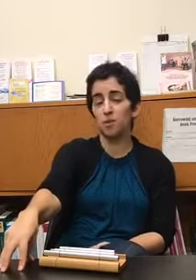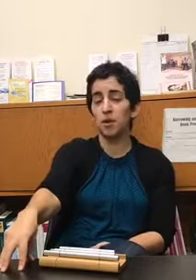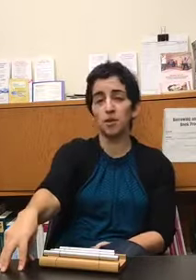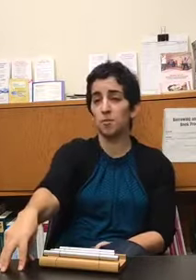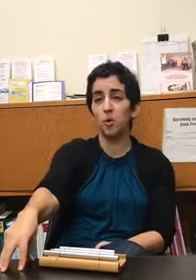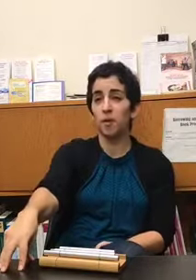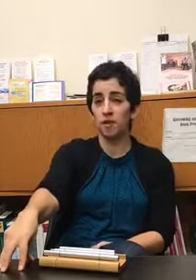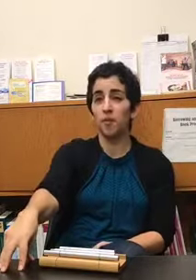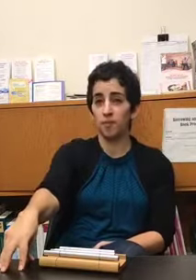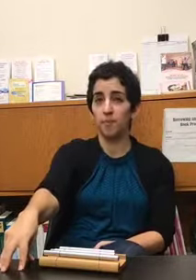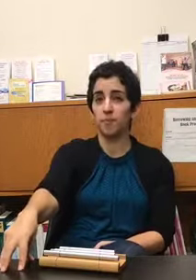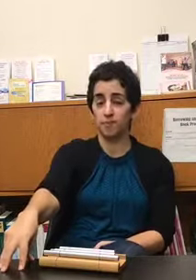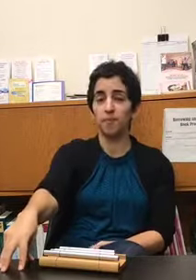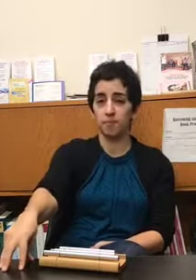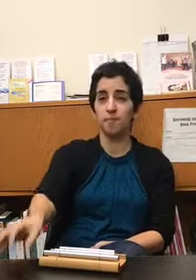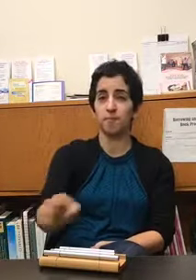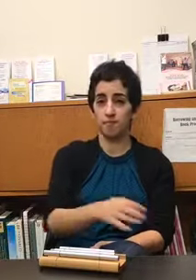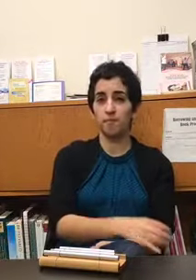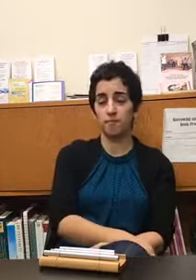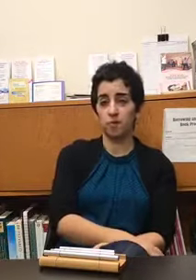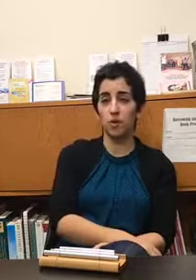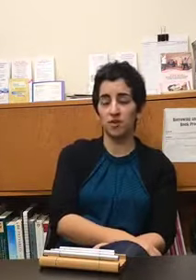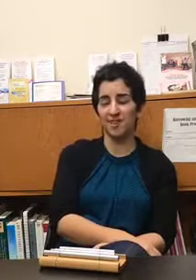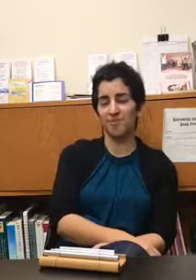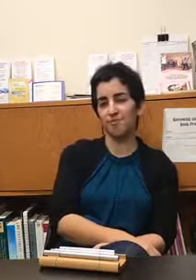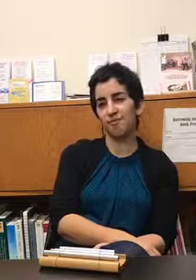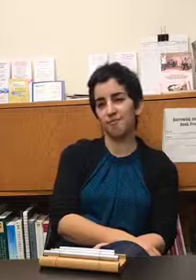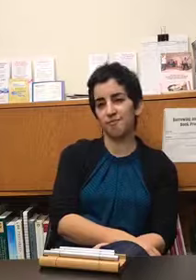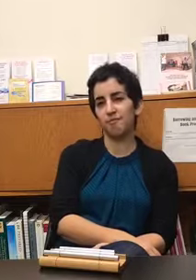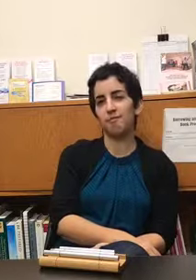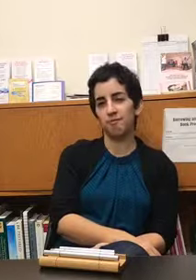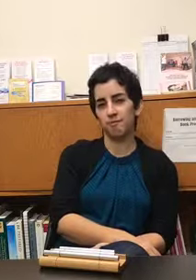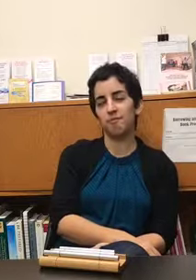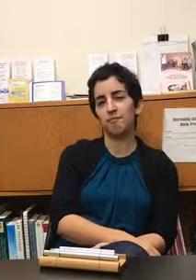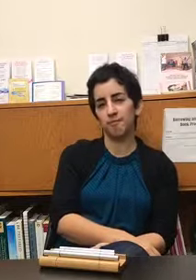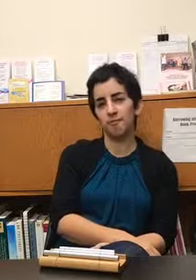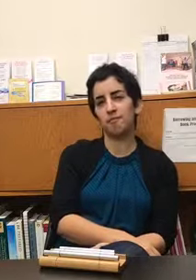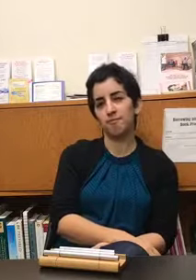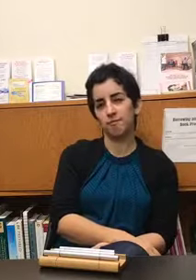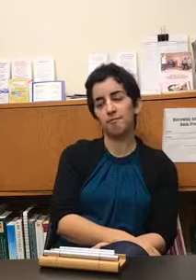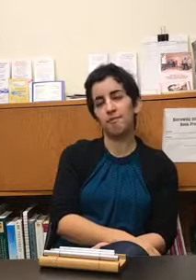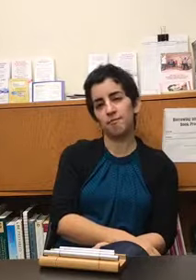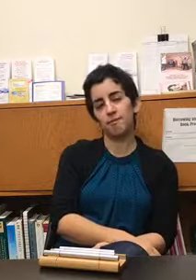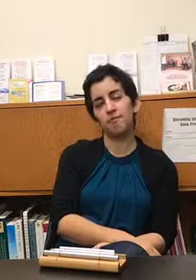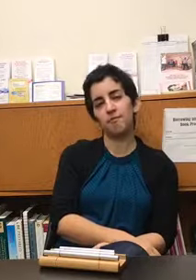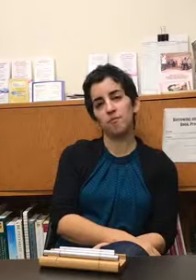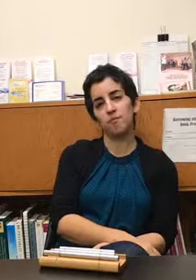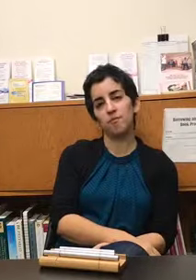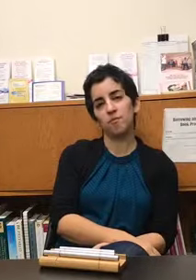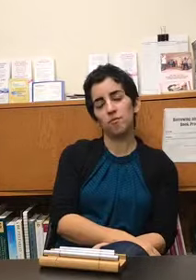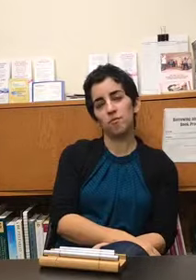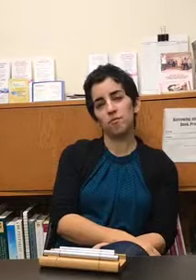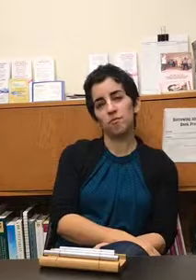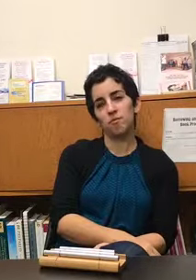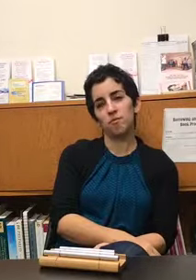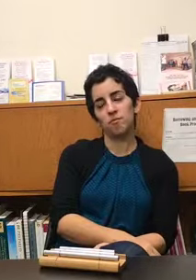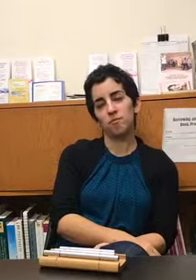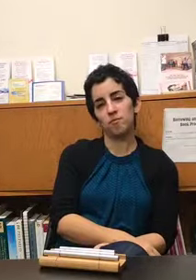being in the moment noticing so how how long might you work with someone